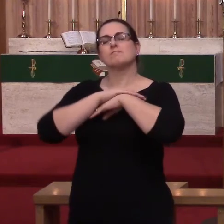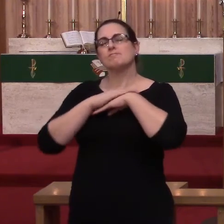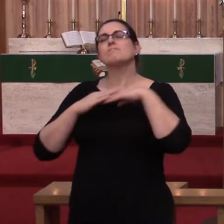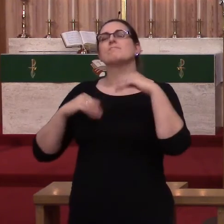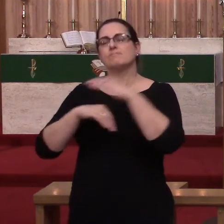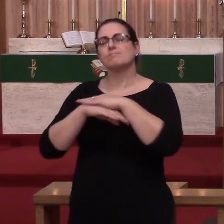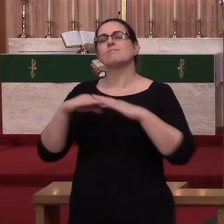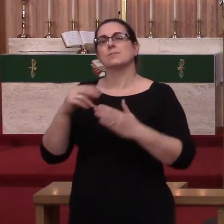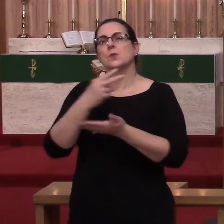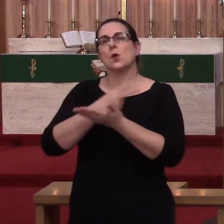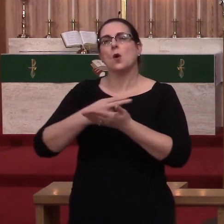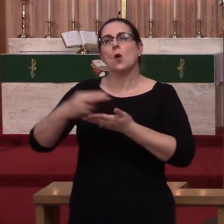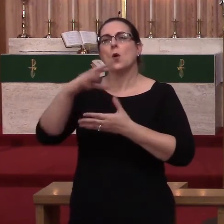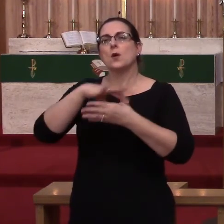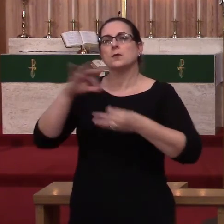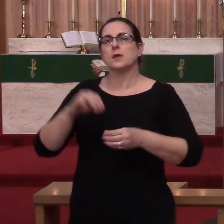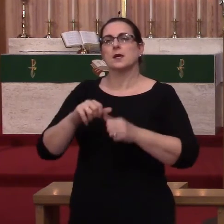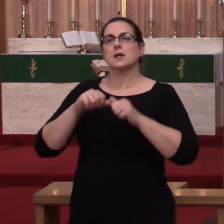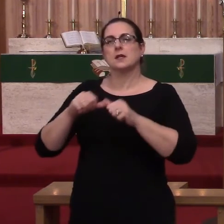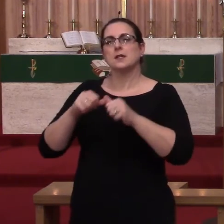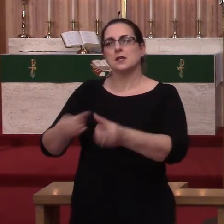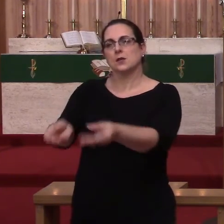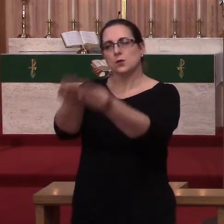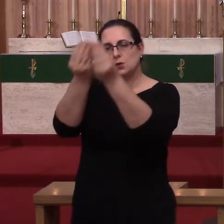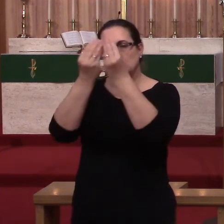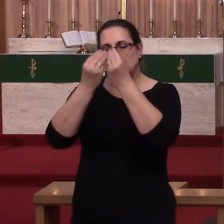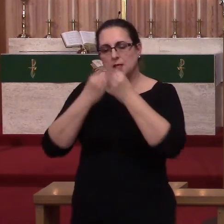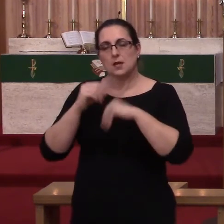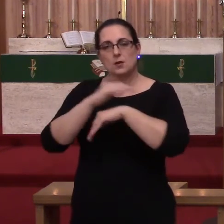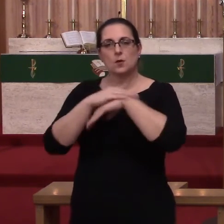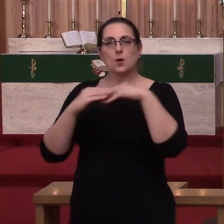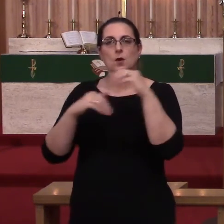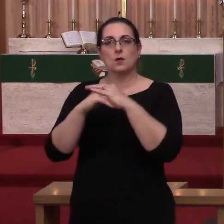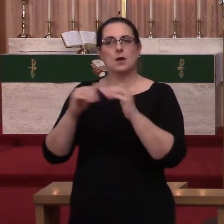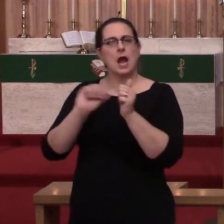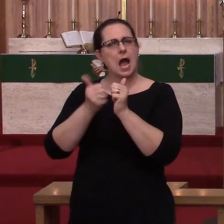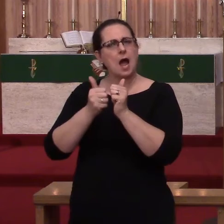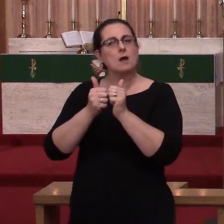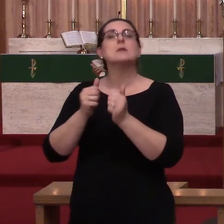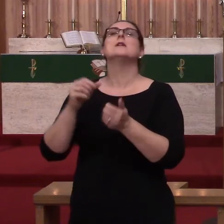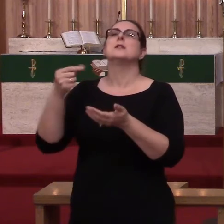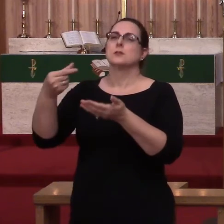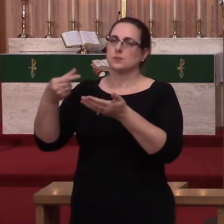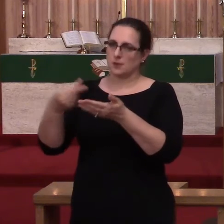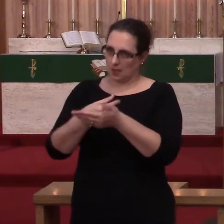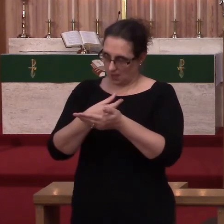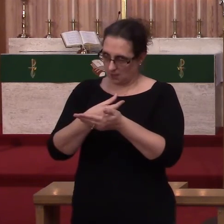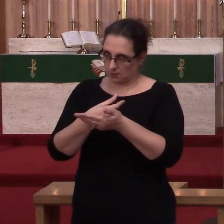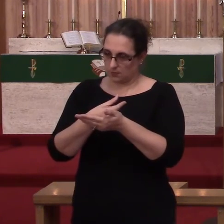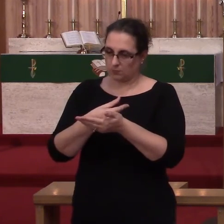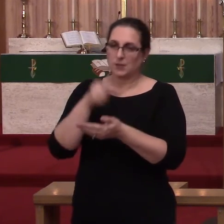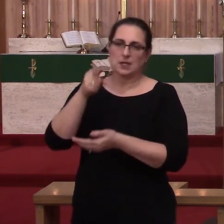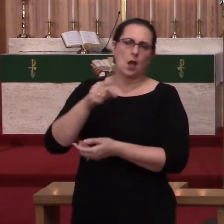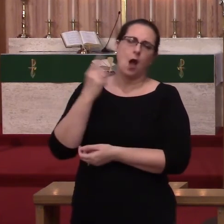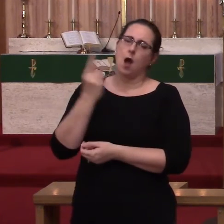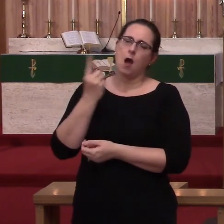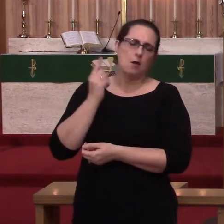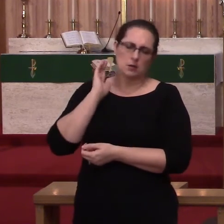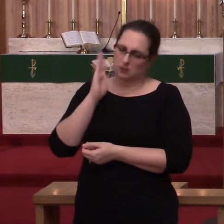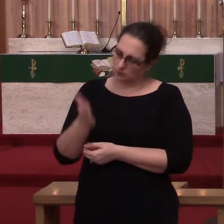Spirit continues to comfort us with the gospel, just as He always has and always will. He continues to